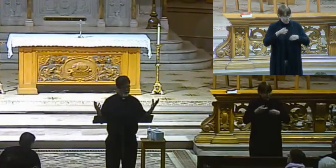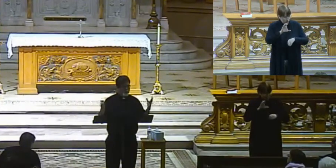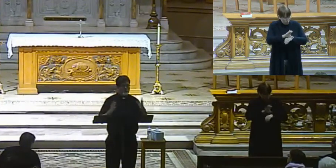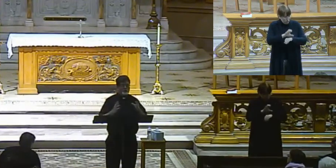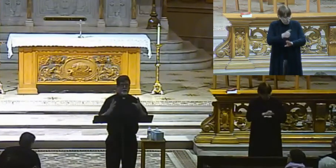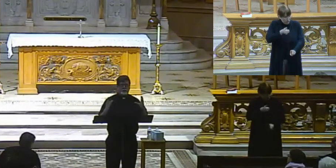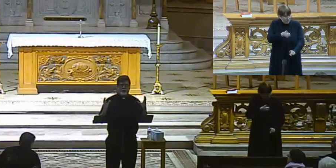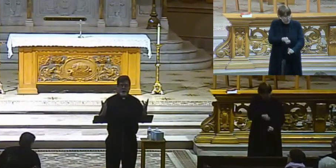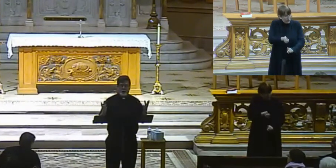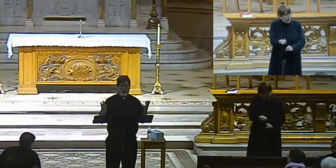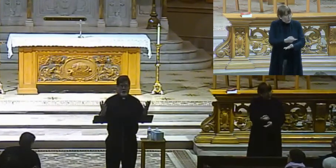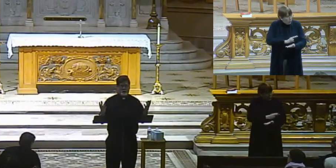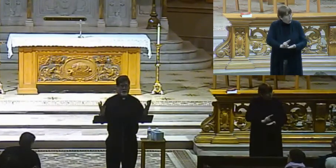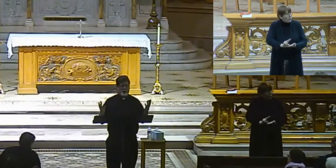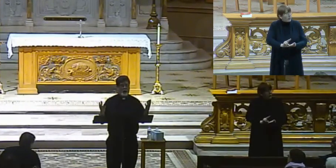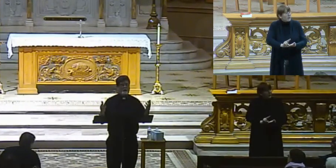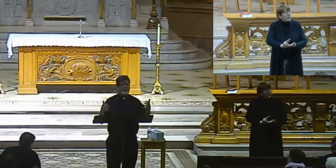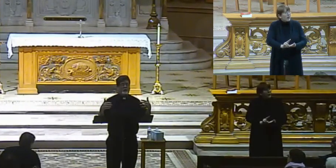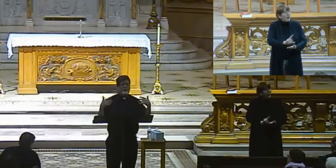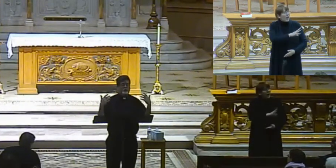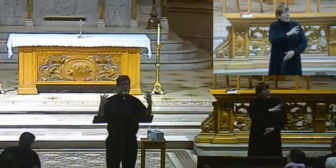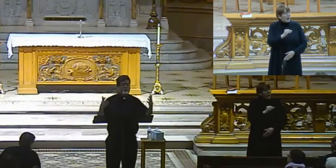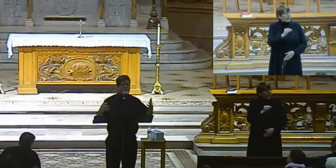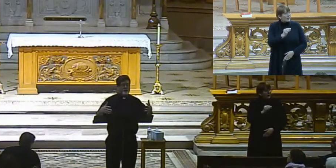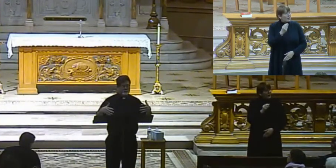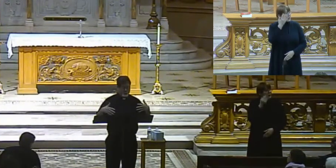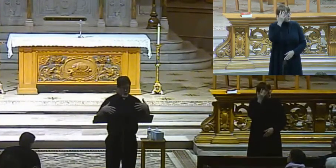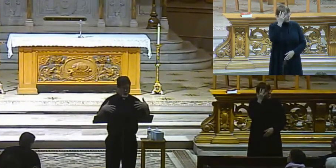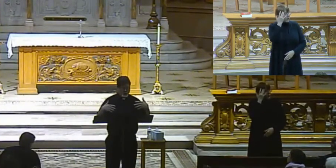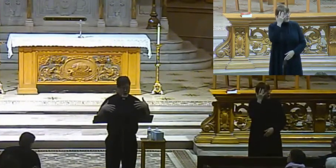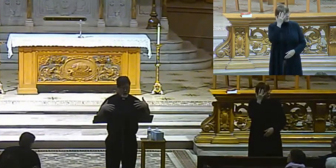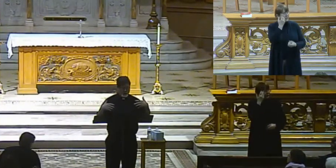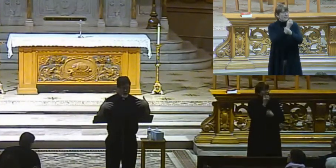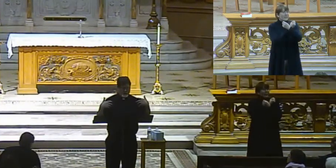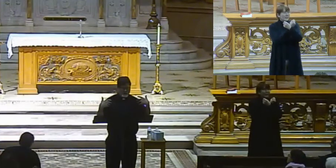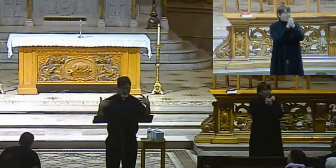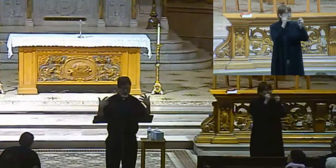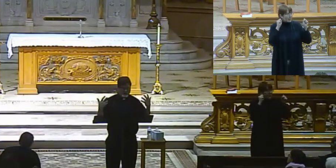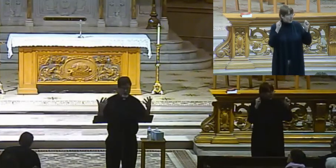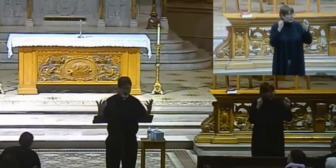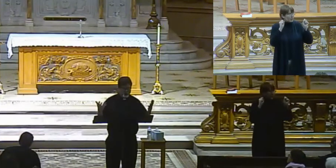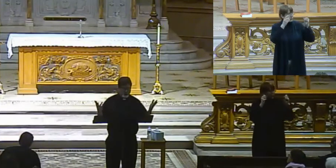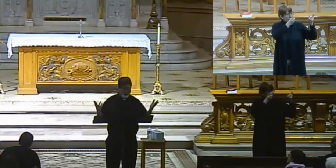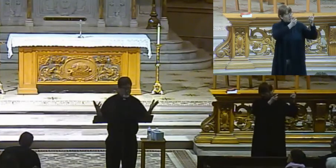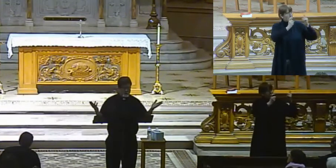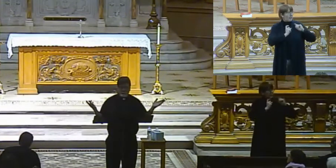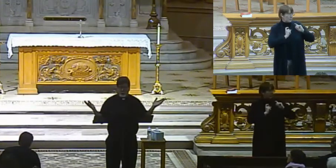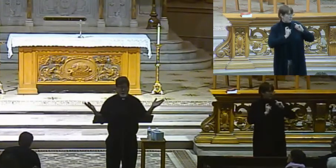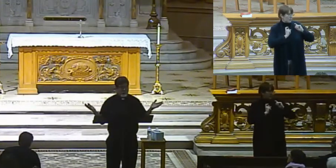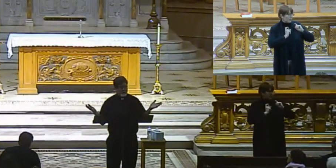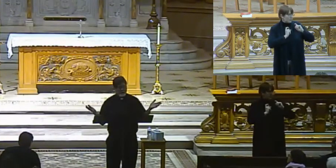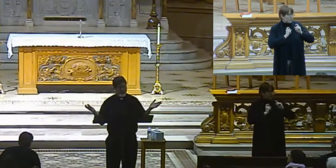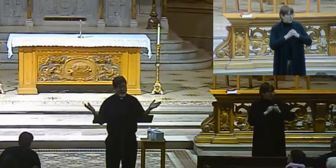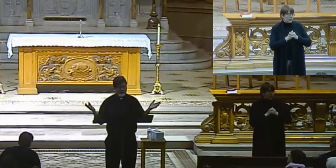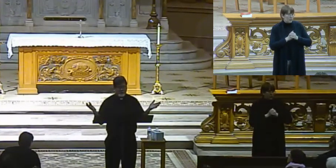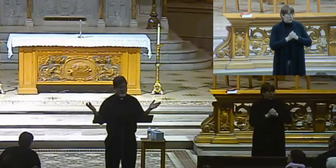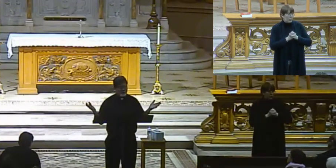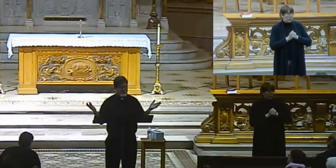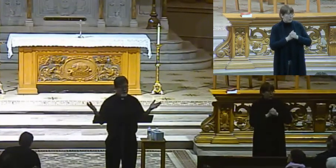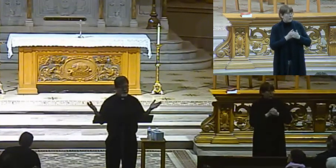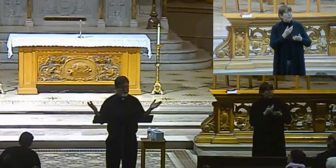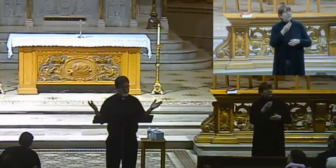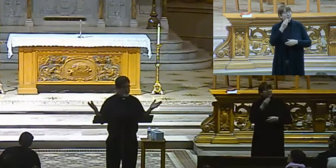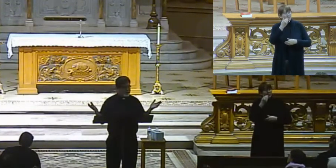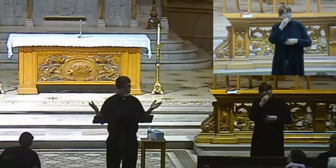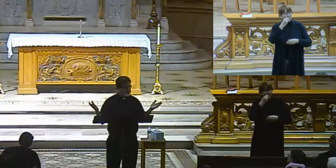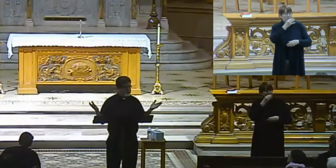but also because of the instruments of salvation that have been given to us and just primarily the sacraments,